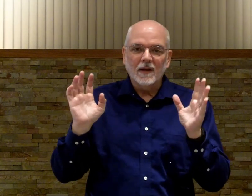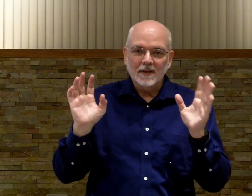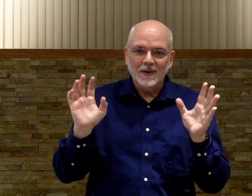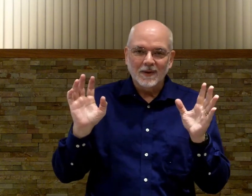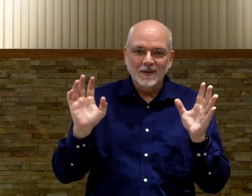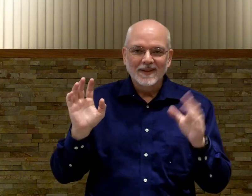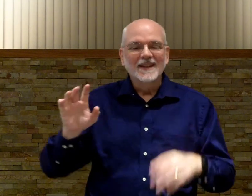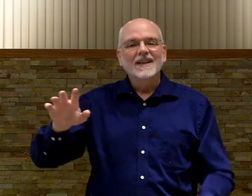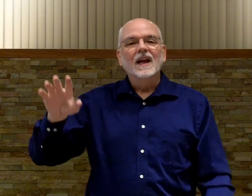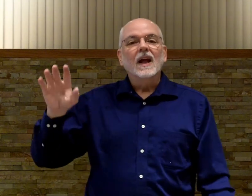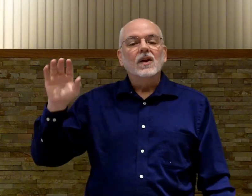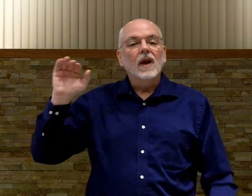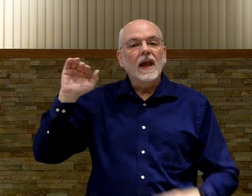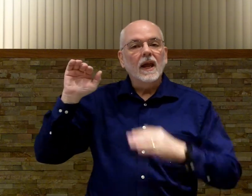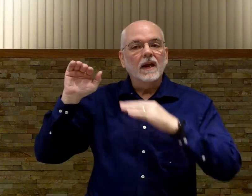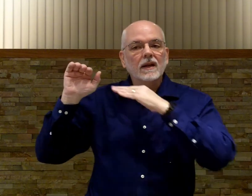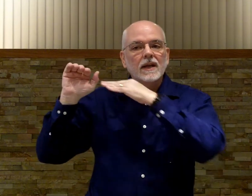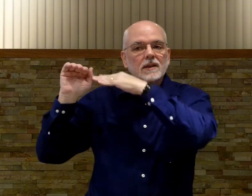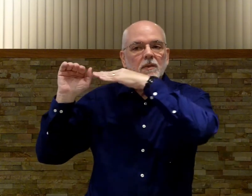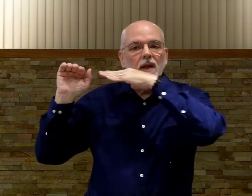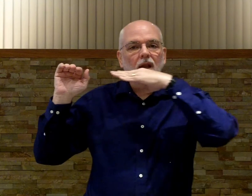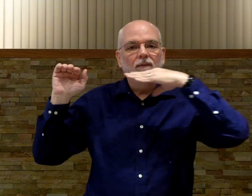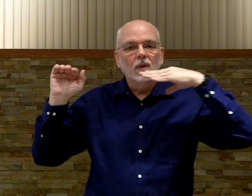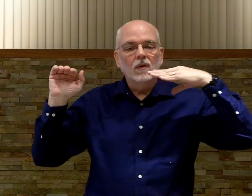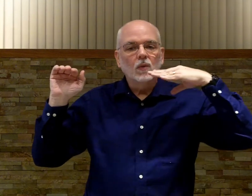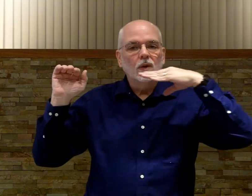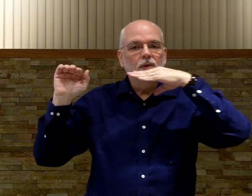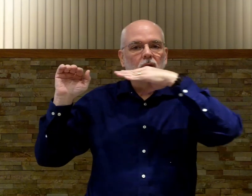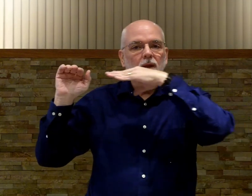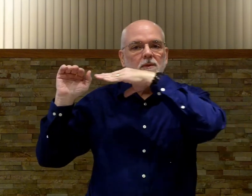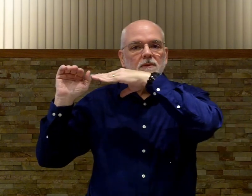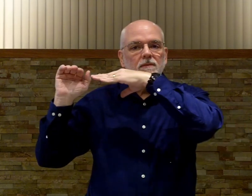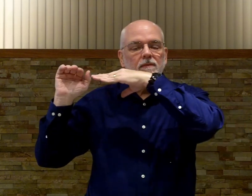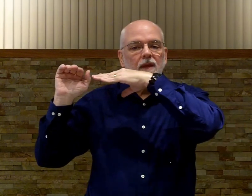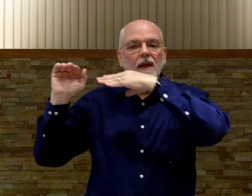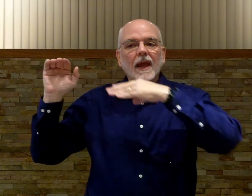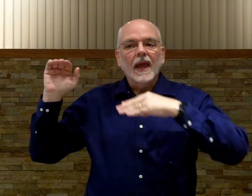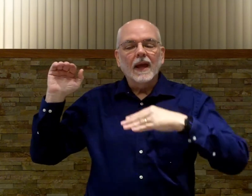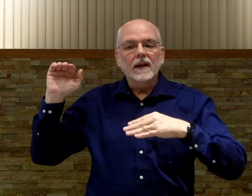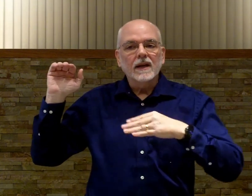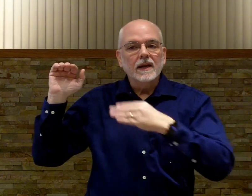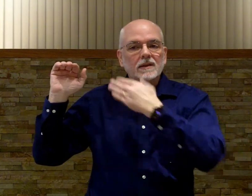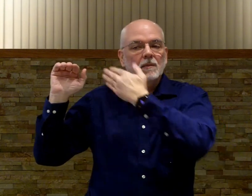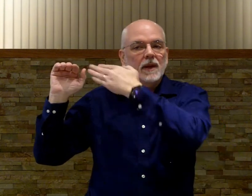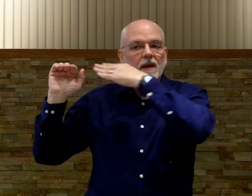that, but they do, your hand needs to be level with your lips and it needs to be